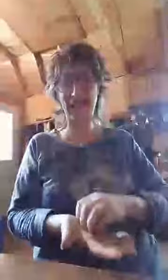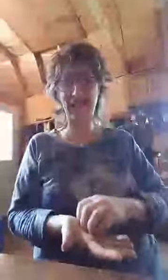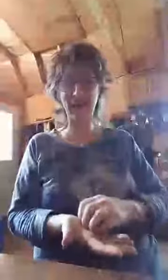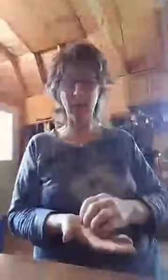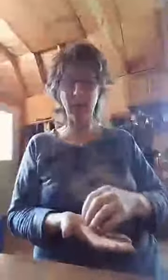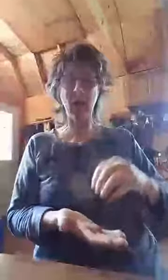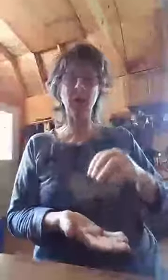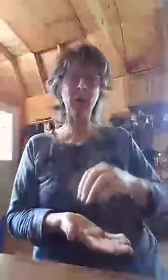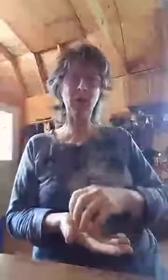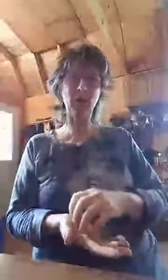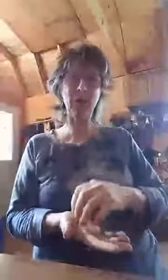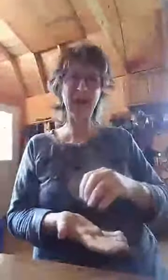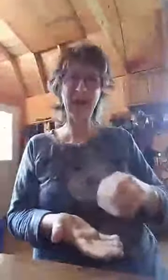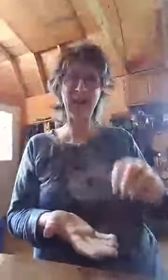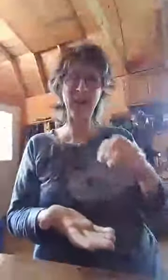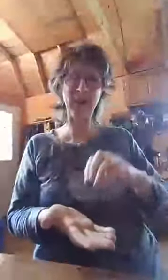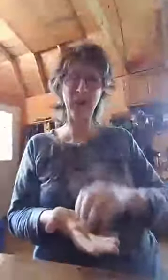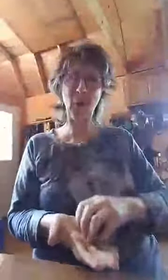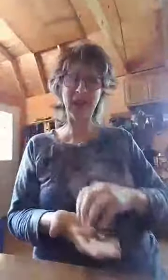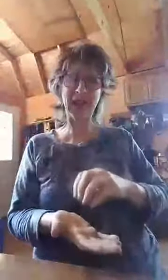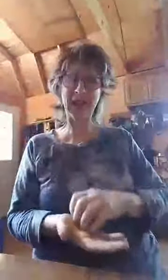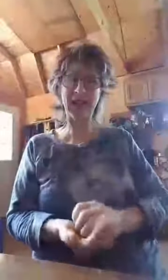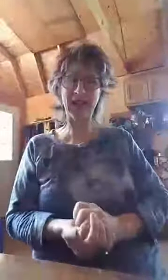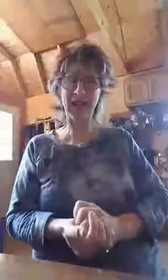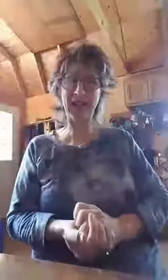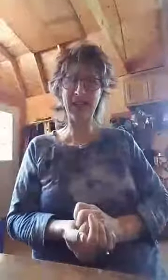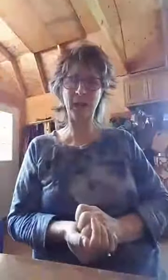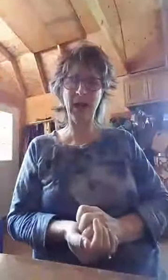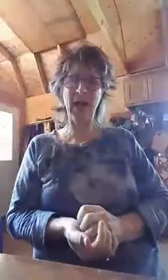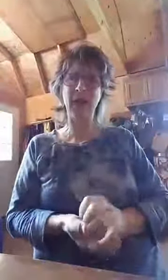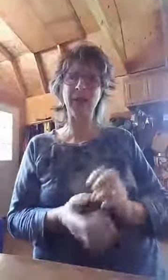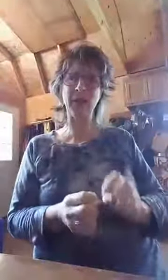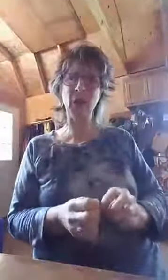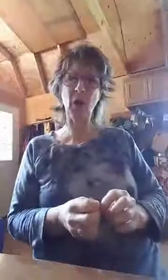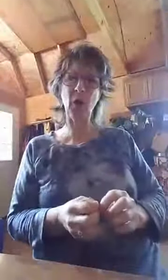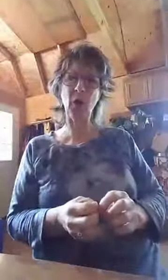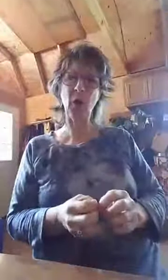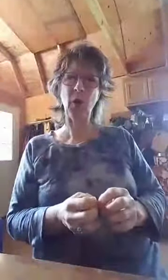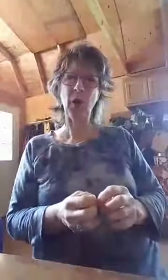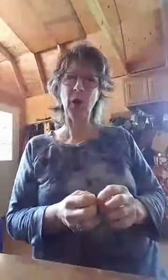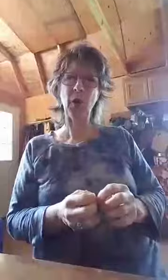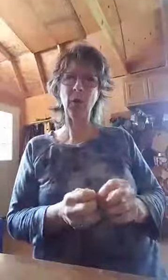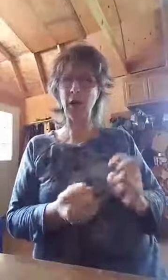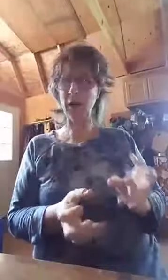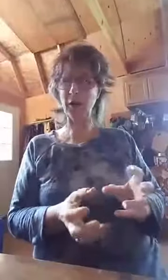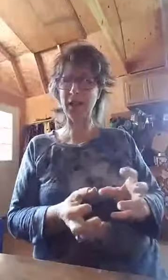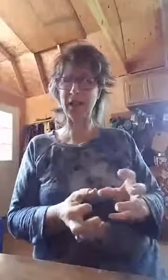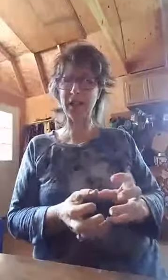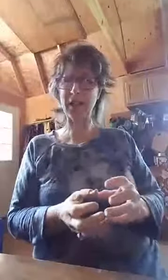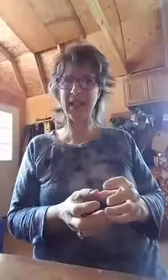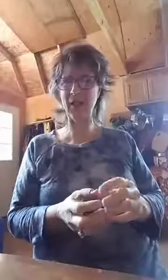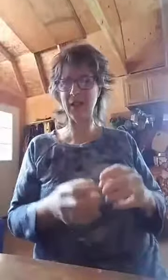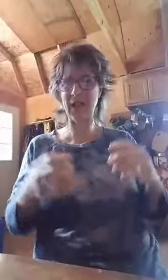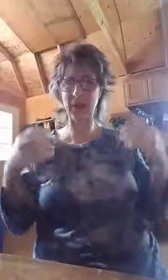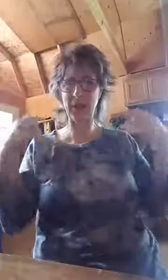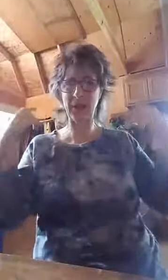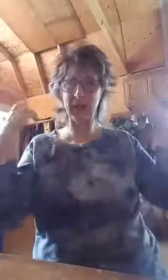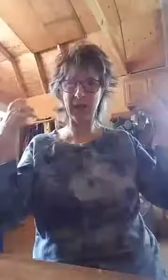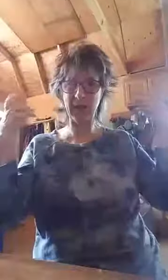kingdom. We are born again, bought kids of the kingdom. And so when God created us, he gave us the capability of